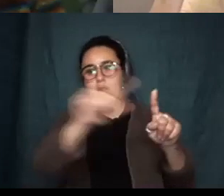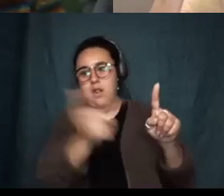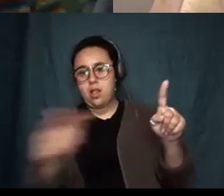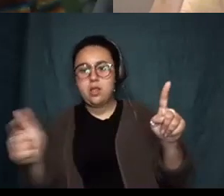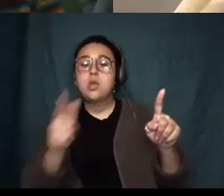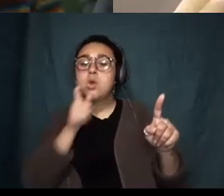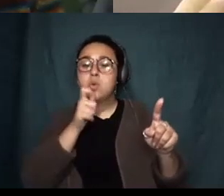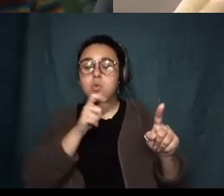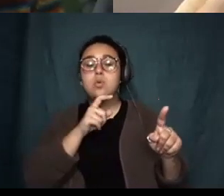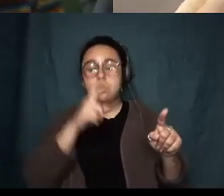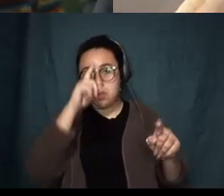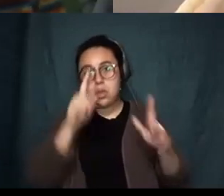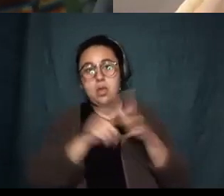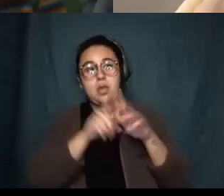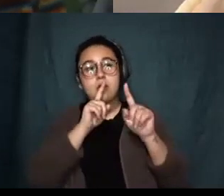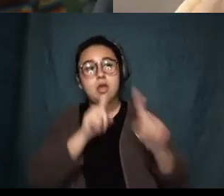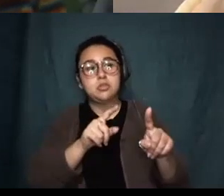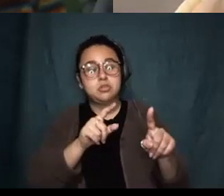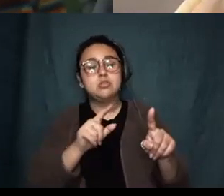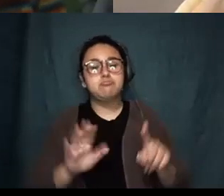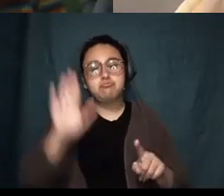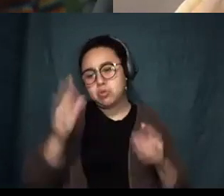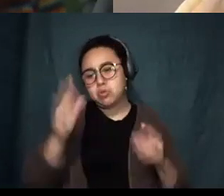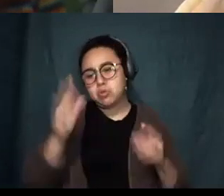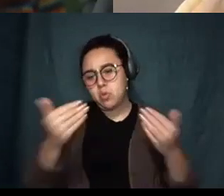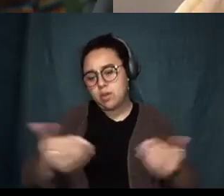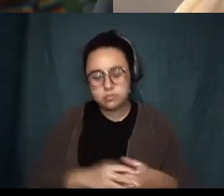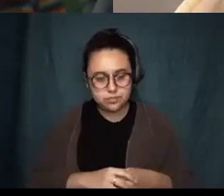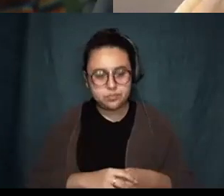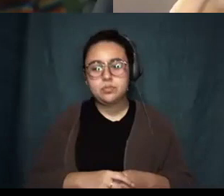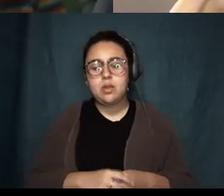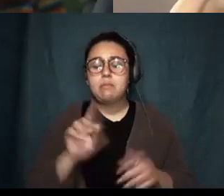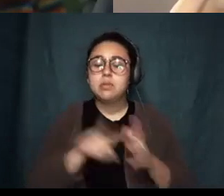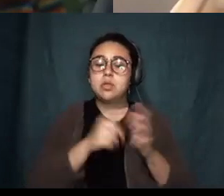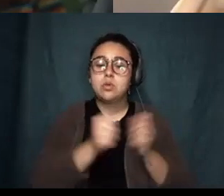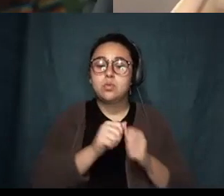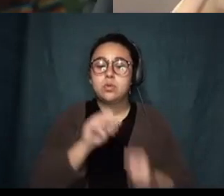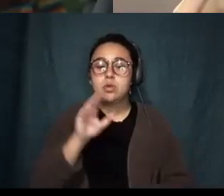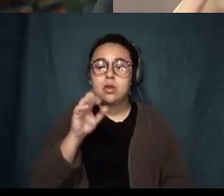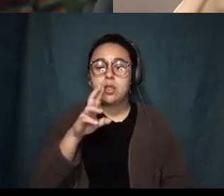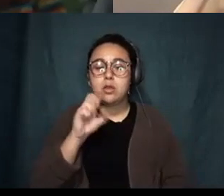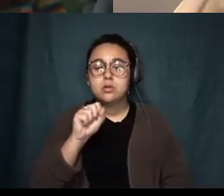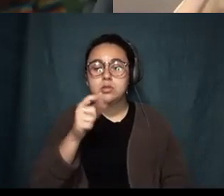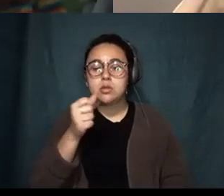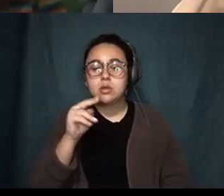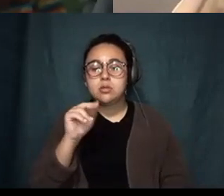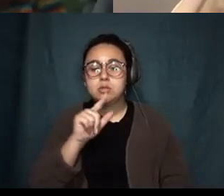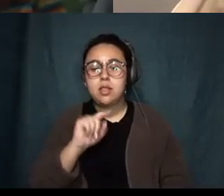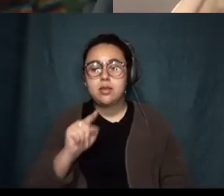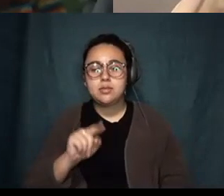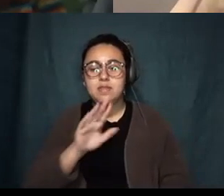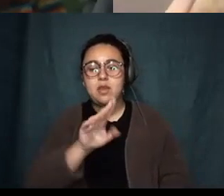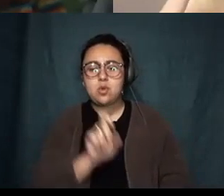because I don't know if everyone will want to answer all of these I'm going to start with Carlos Gonzalez's question uh